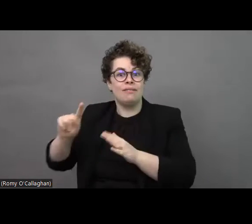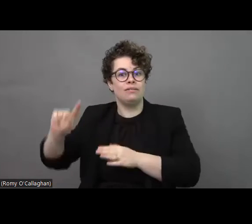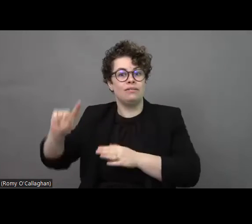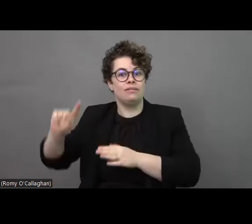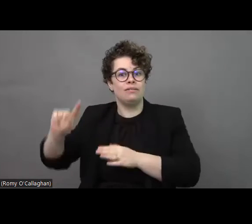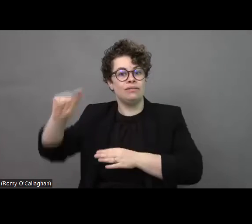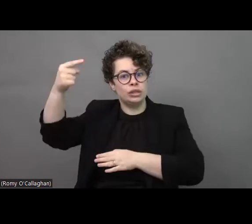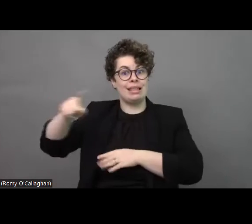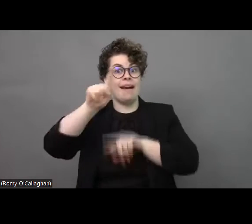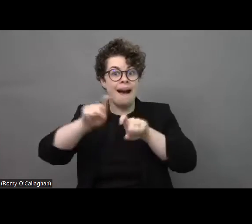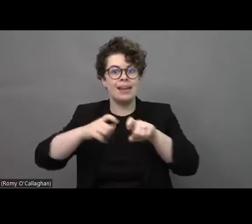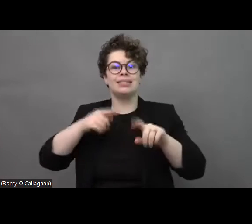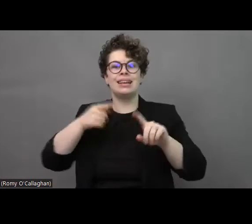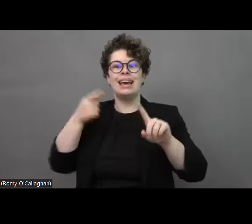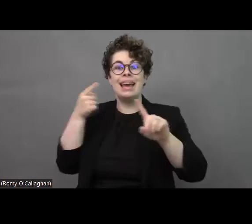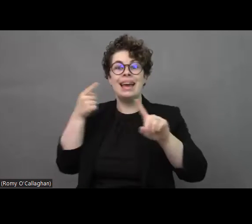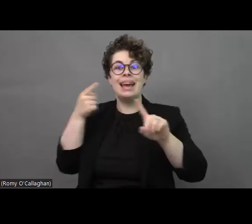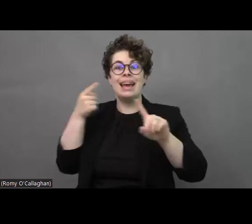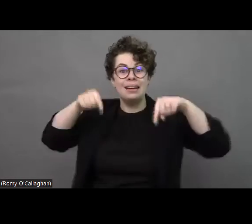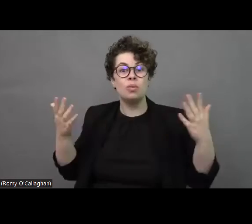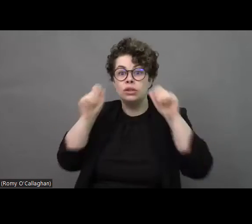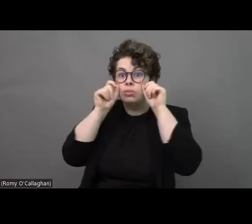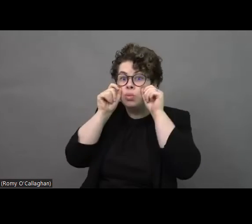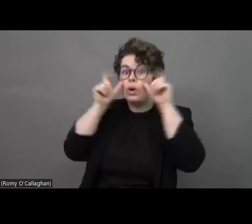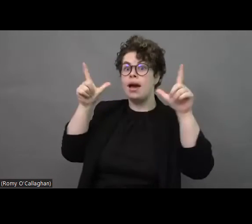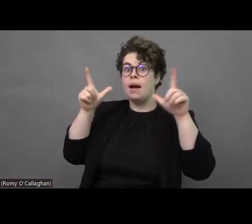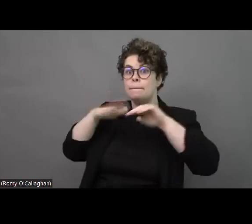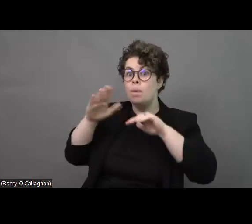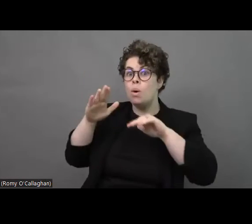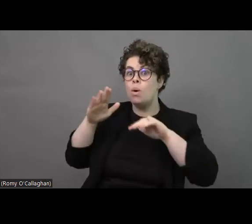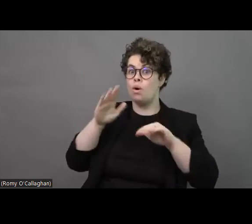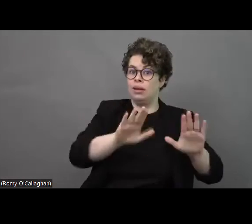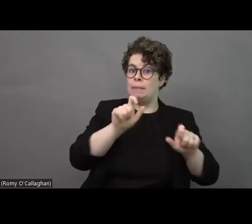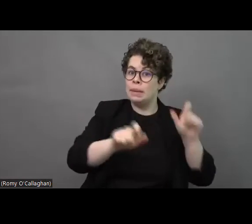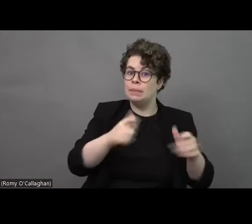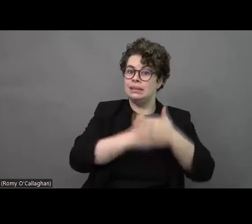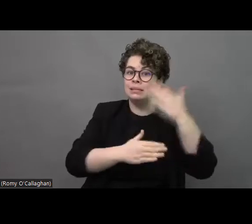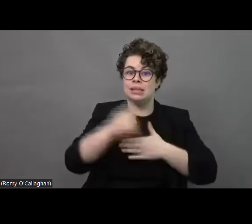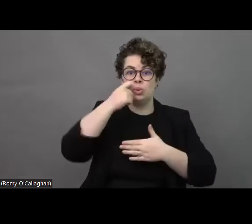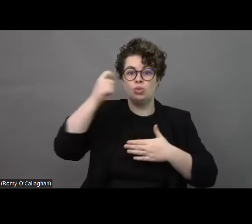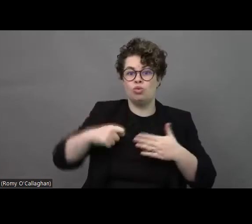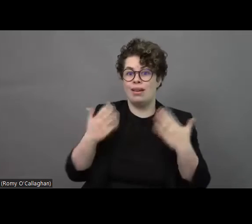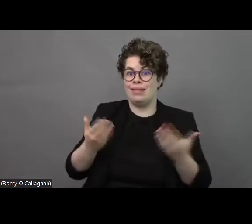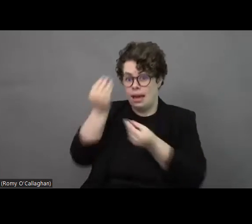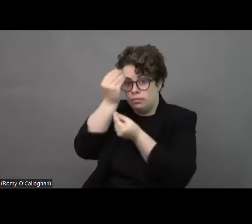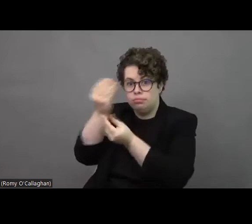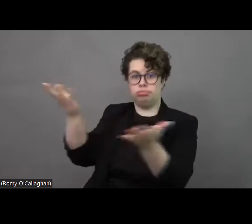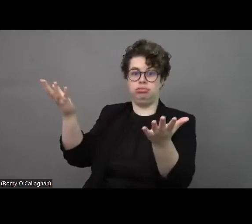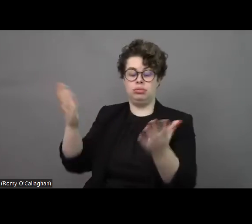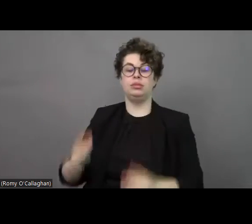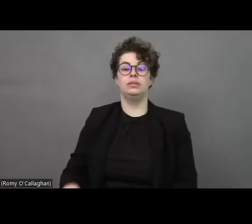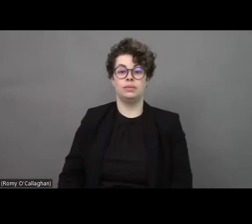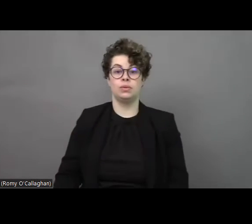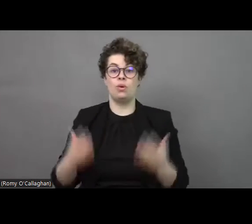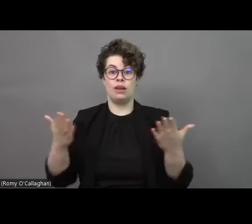need as we want to be able to raise awareness for the situation of persons with disabilities as much as possible. So with that I move to our first